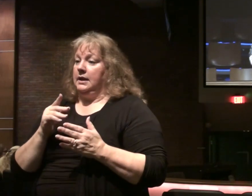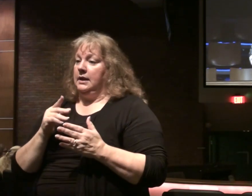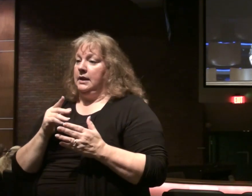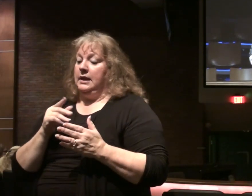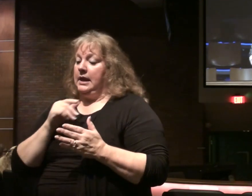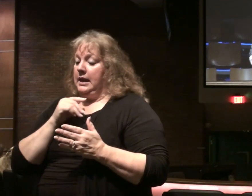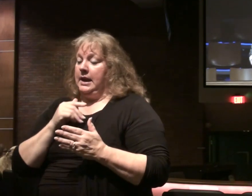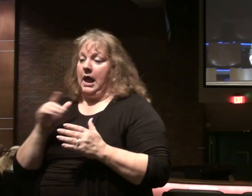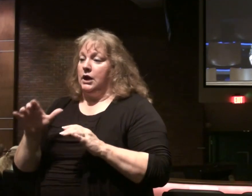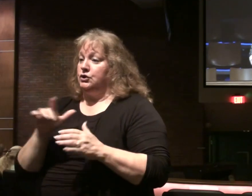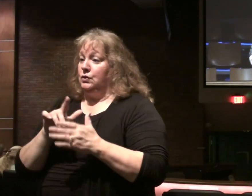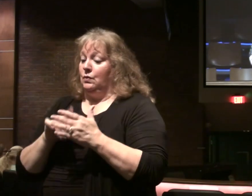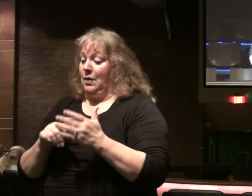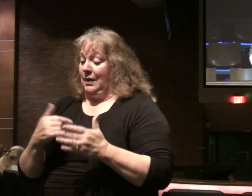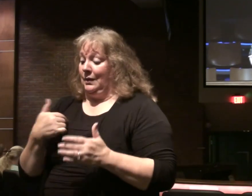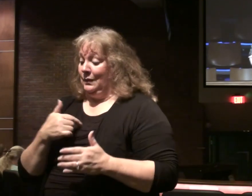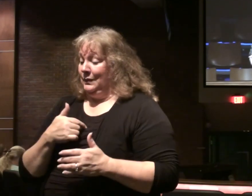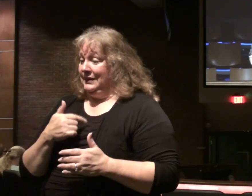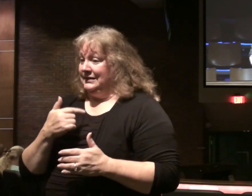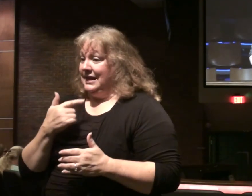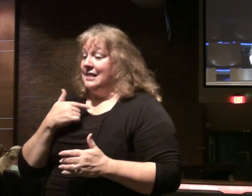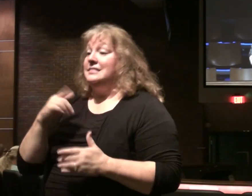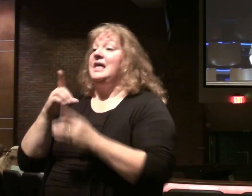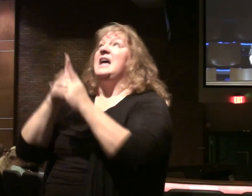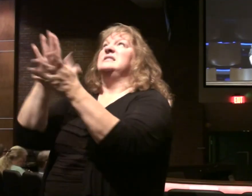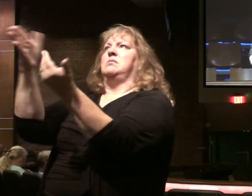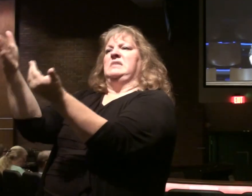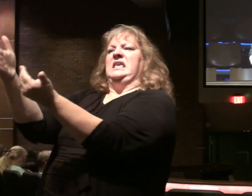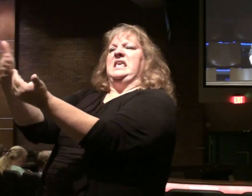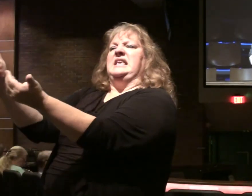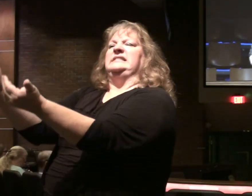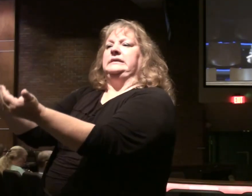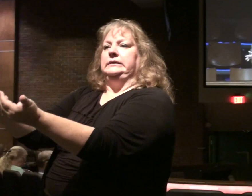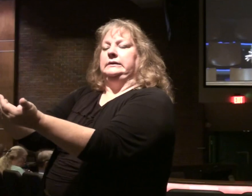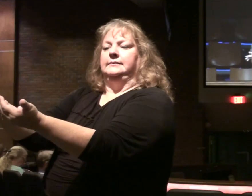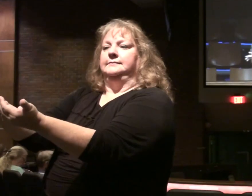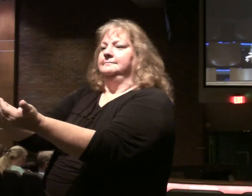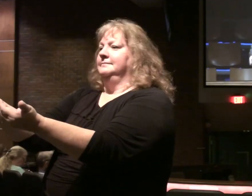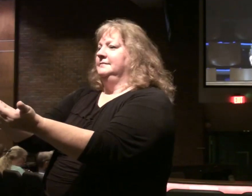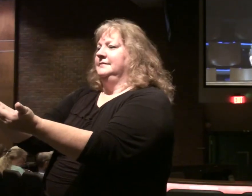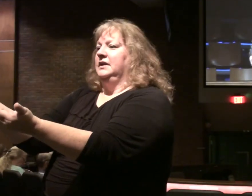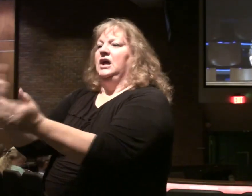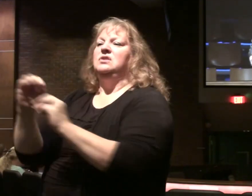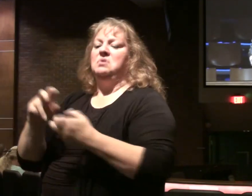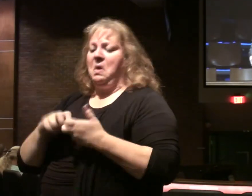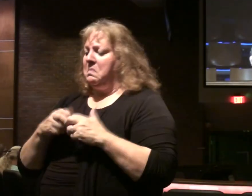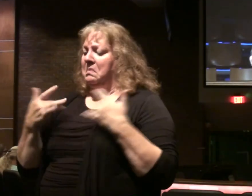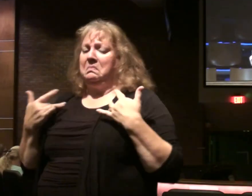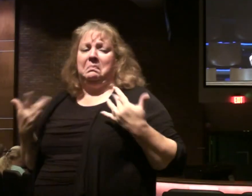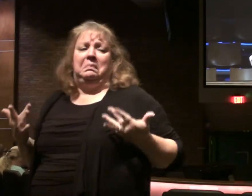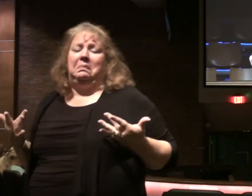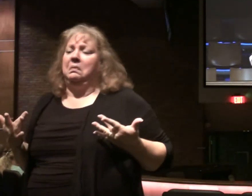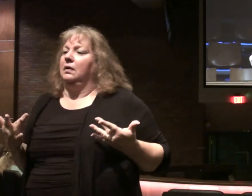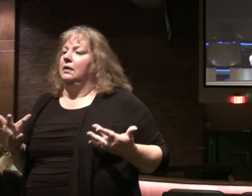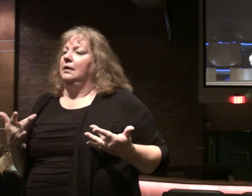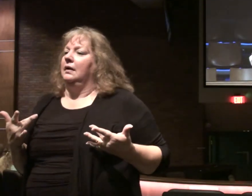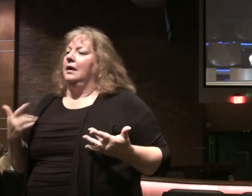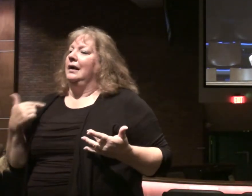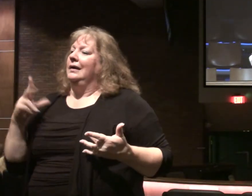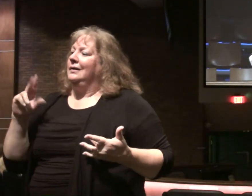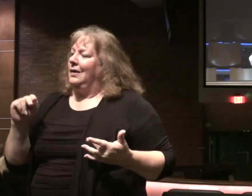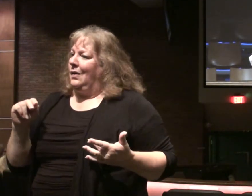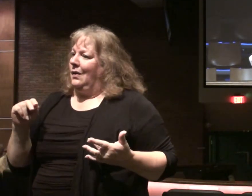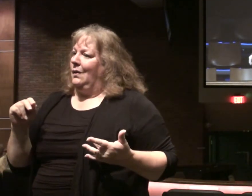fill our mission. When we declare that discipleship is easy. That there's no difficulties. I am convinced that we are